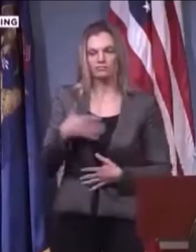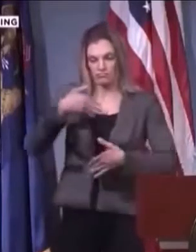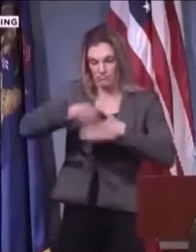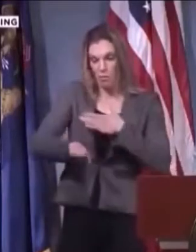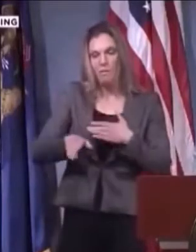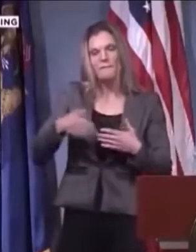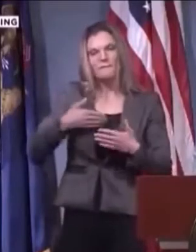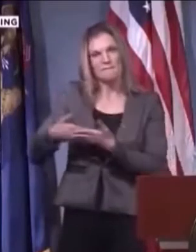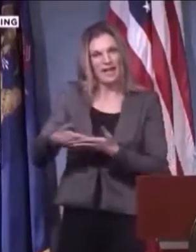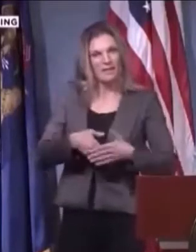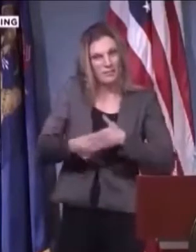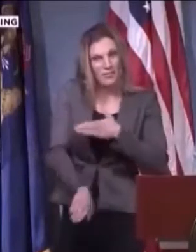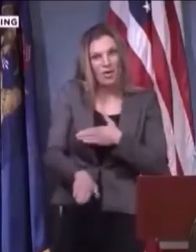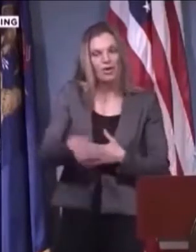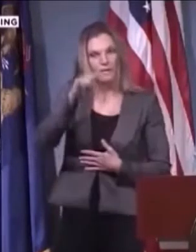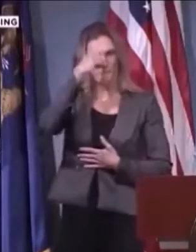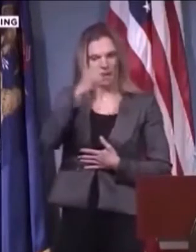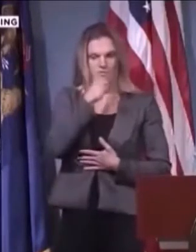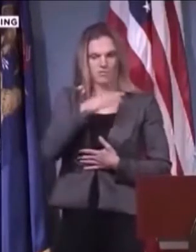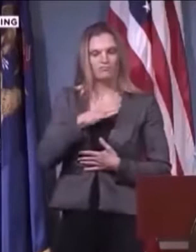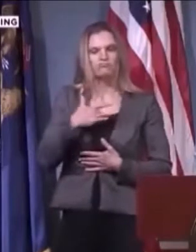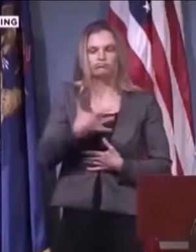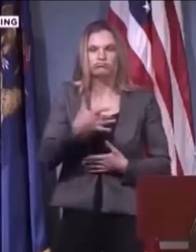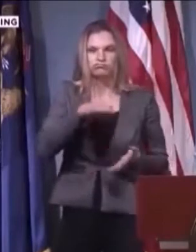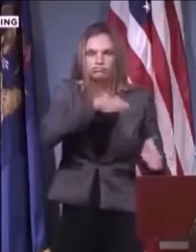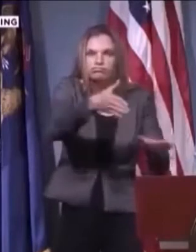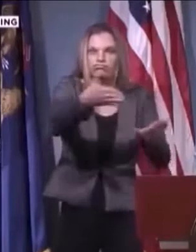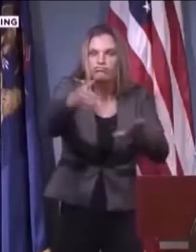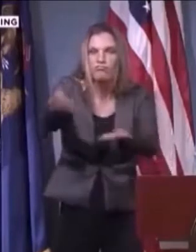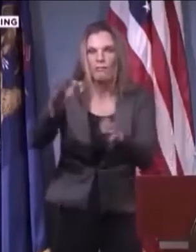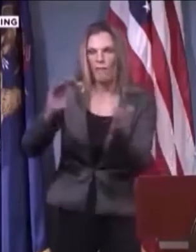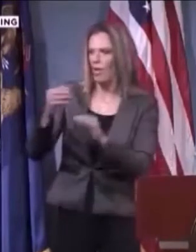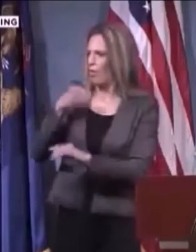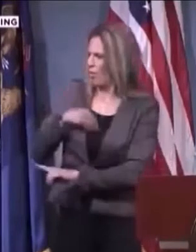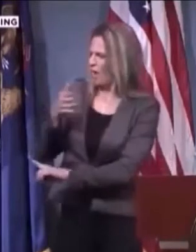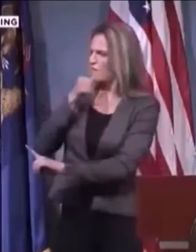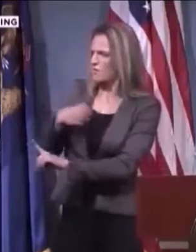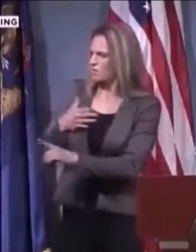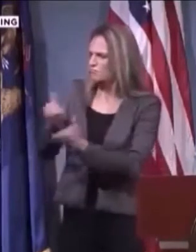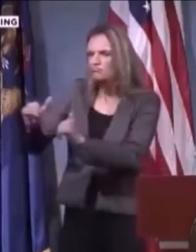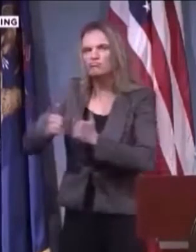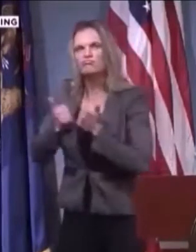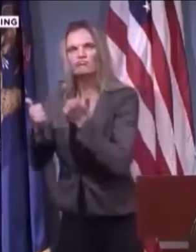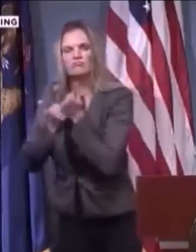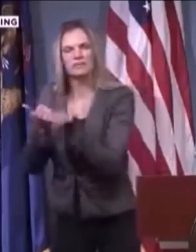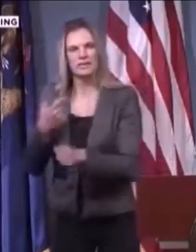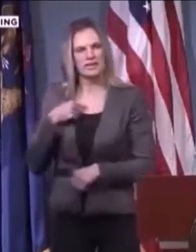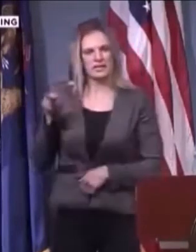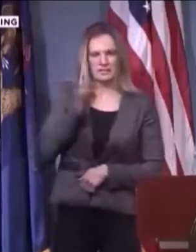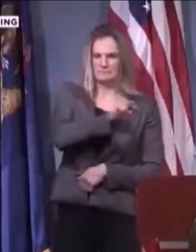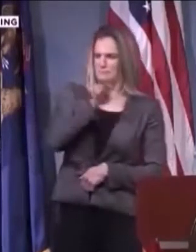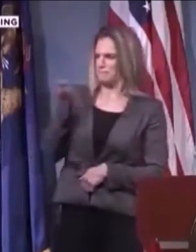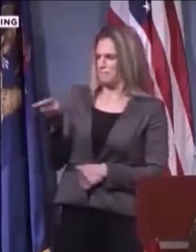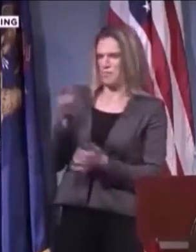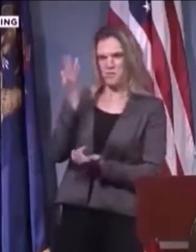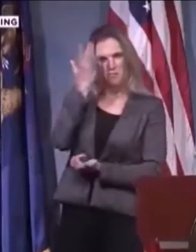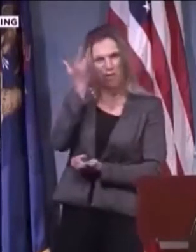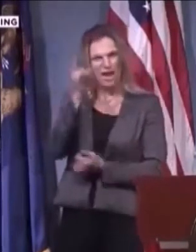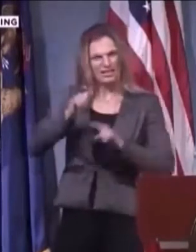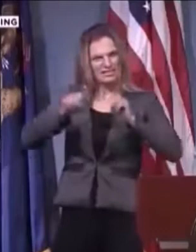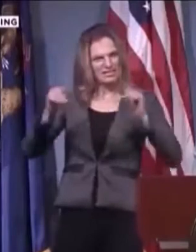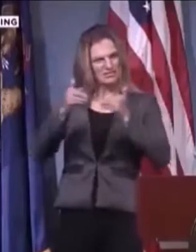you still can't go to the movie theater and, yeah. Okay. So, getting back to her, um,